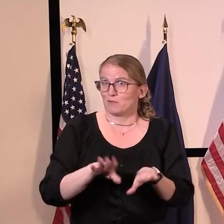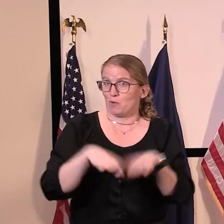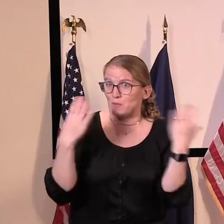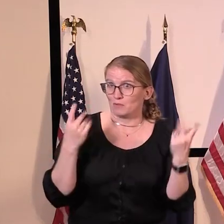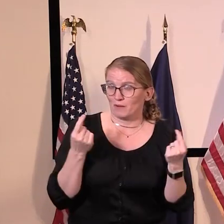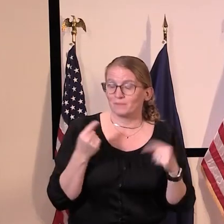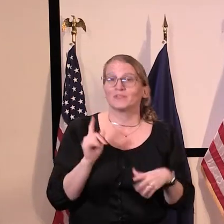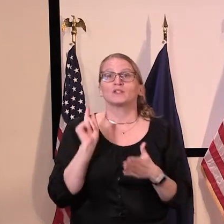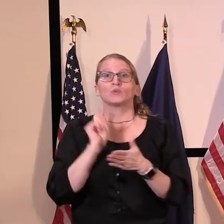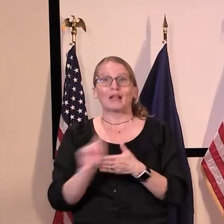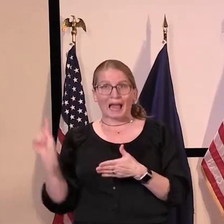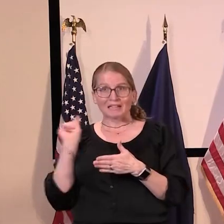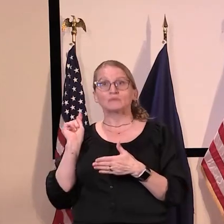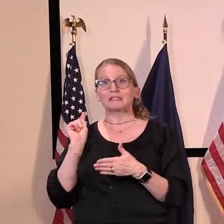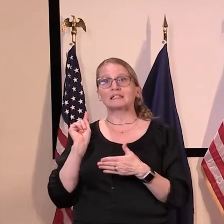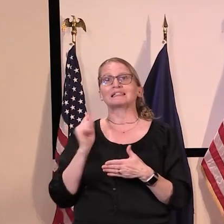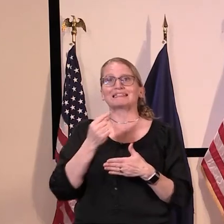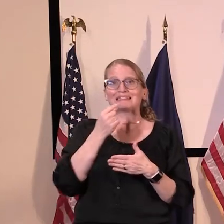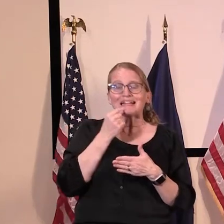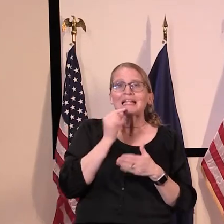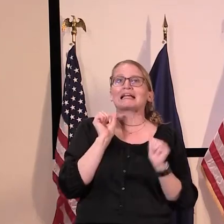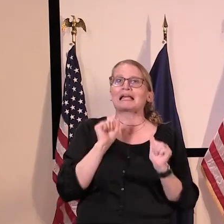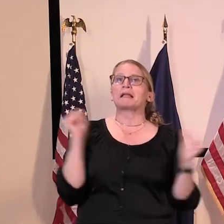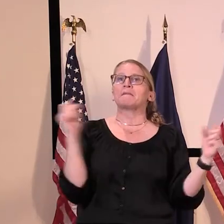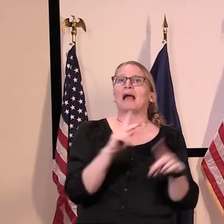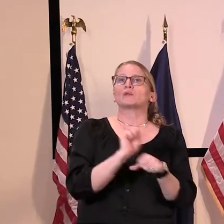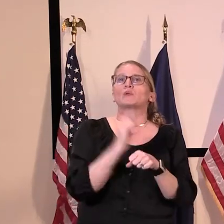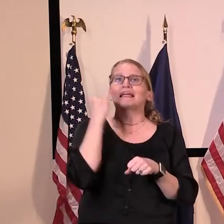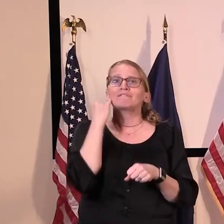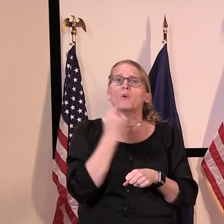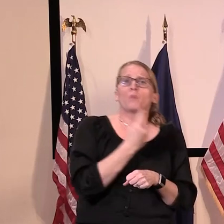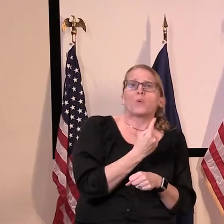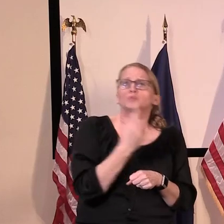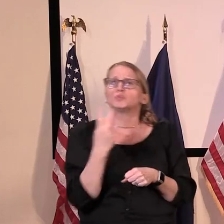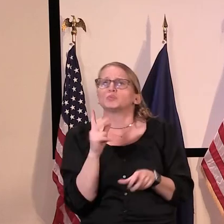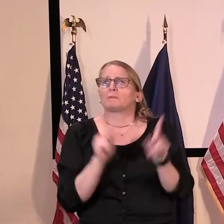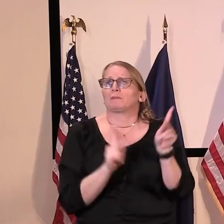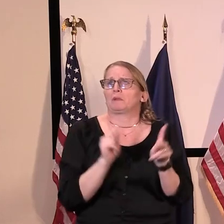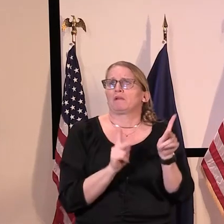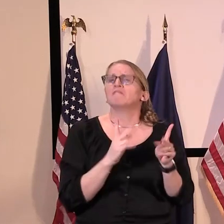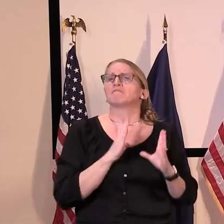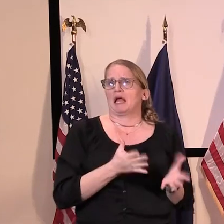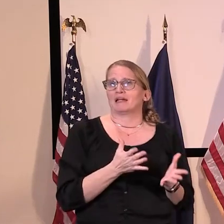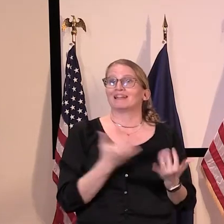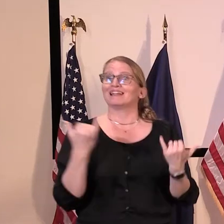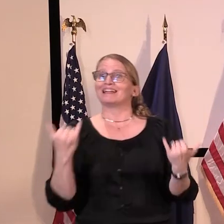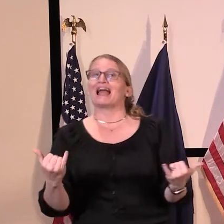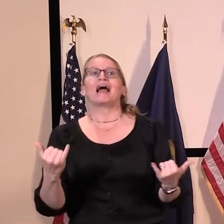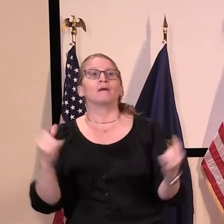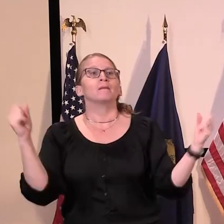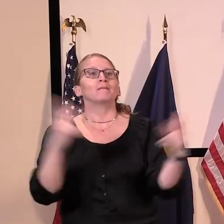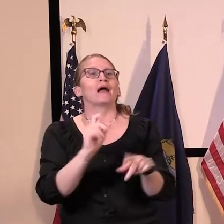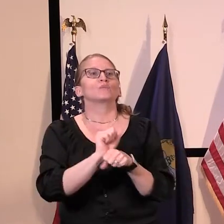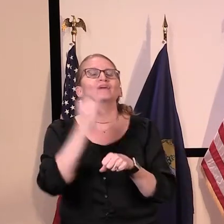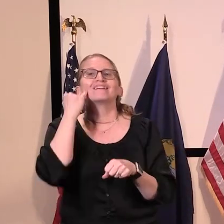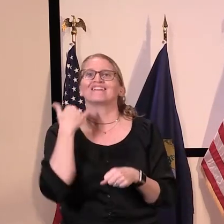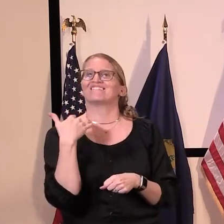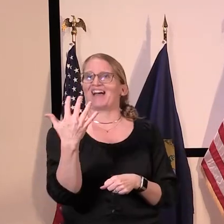allow small crews of five or less to perform outdoor work or work in unoccupied structures.